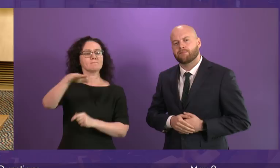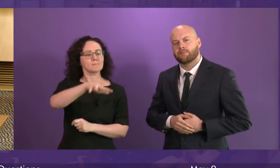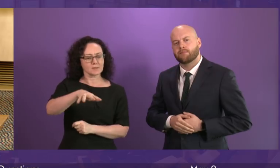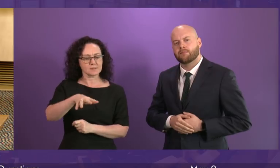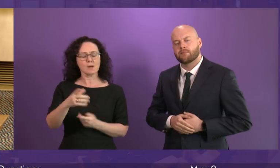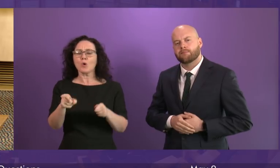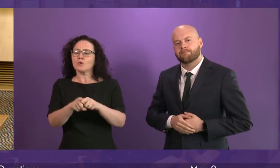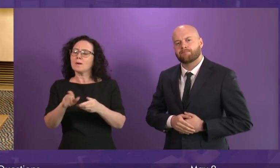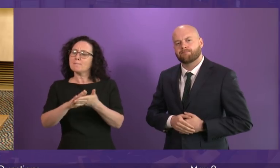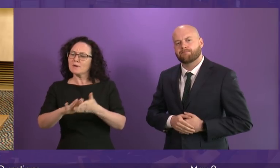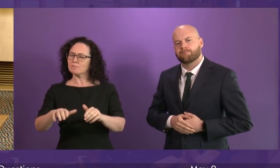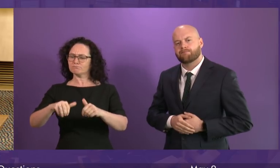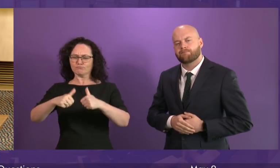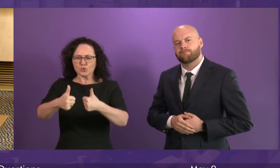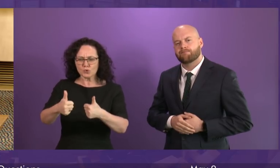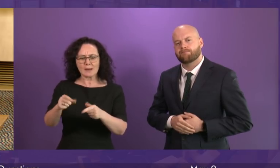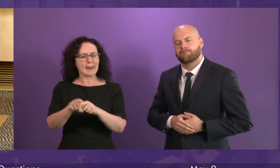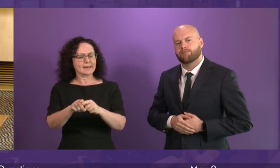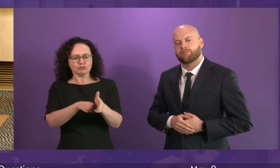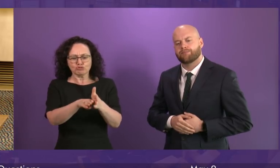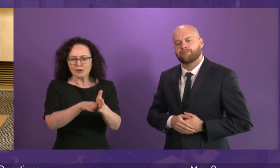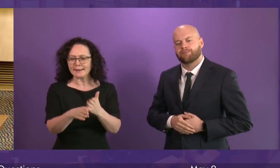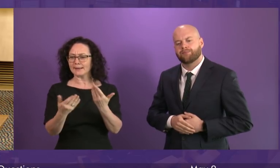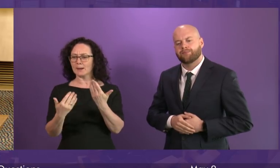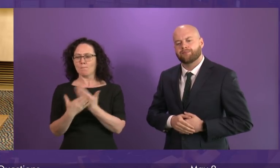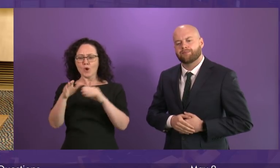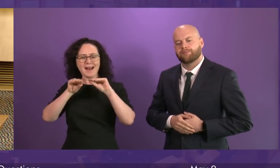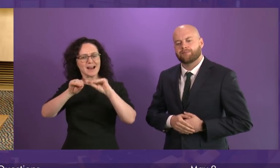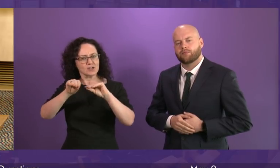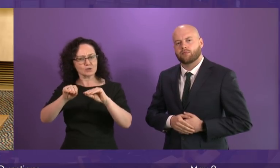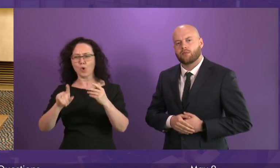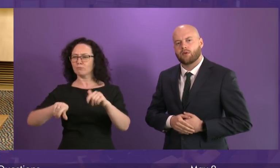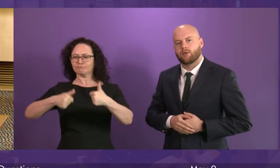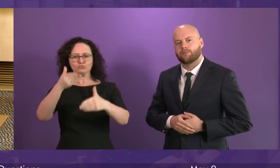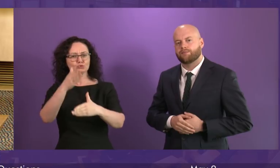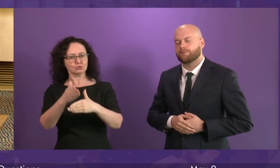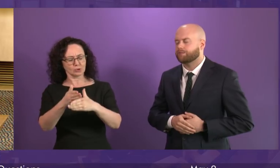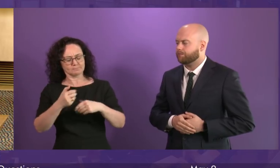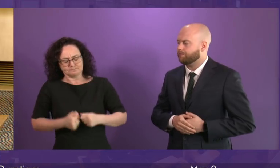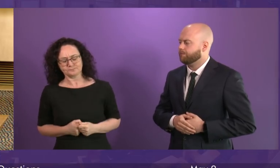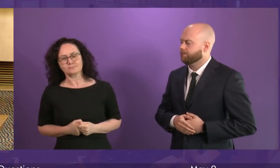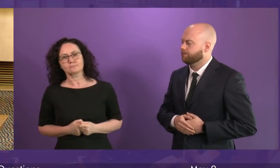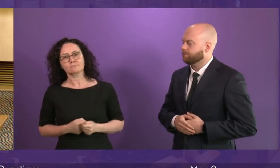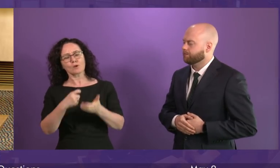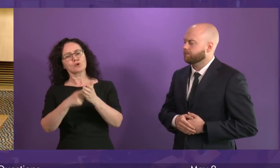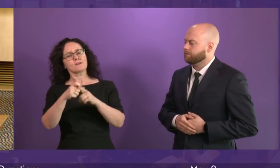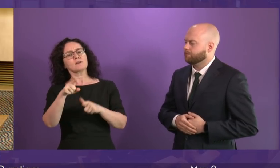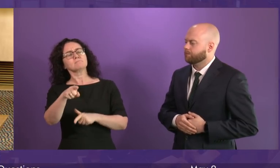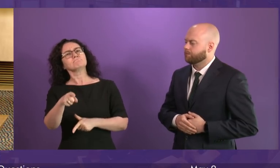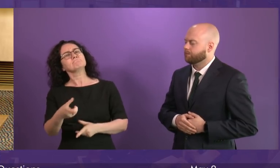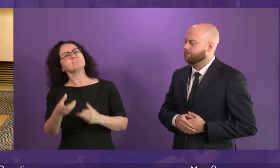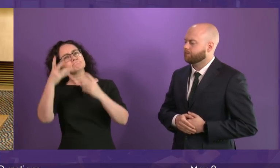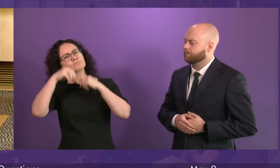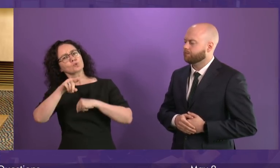That means further education, further training or a good and meaningful job. I heard Ruth Davidson talk at the weekend